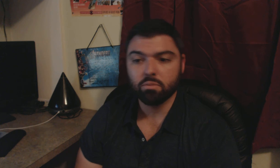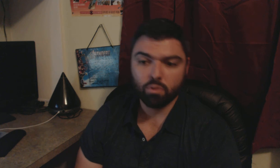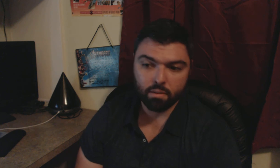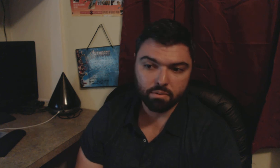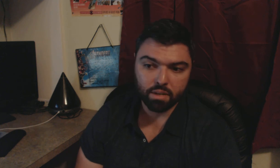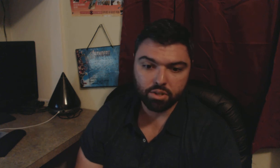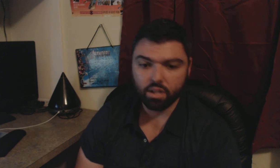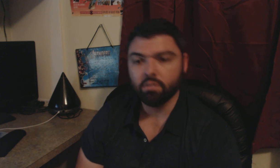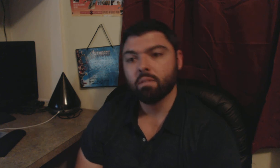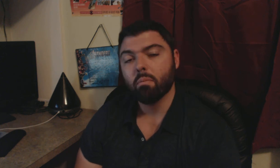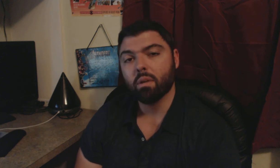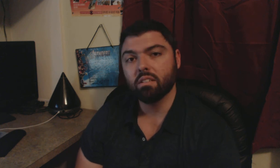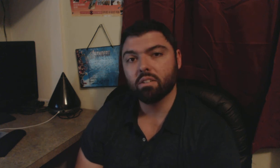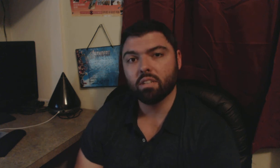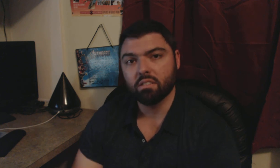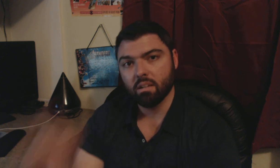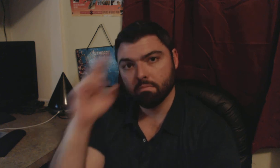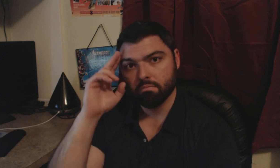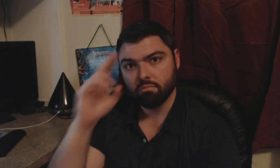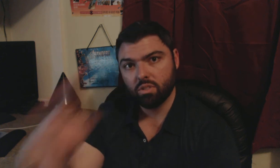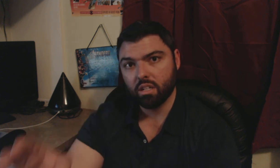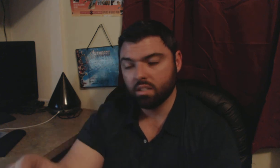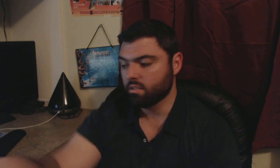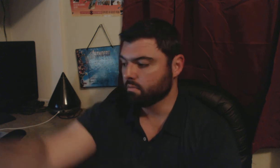subscribe to my channel but until next time take it easy